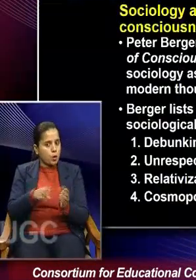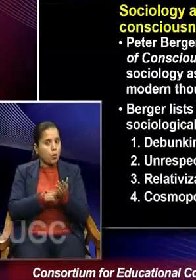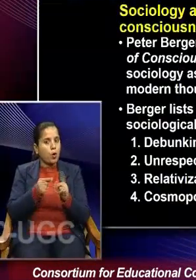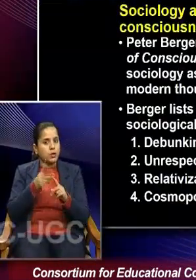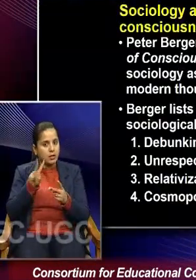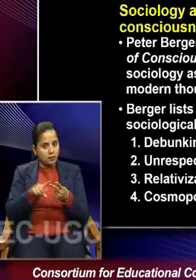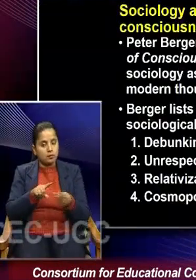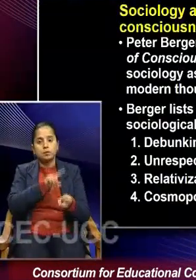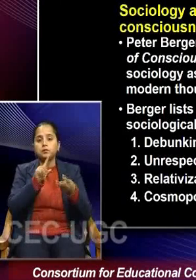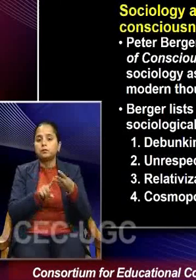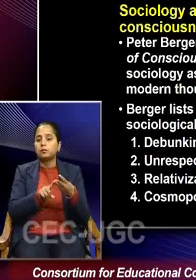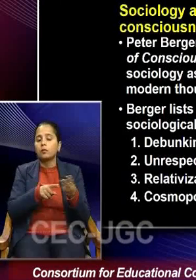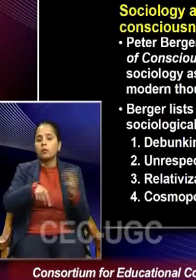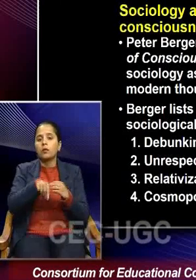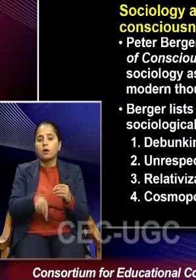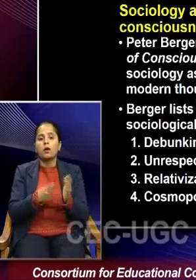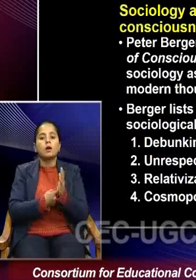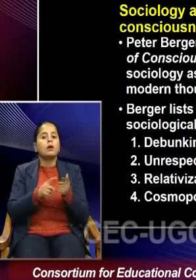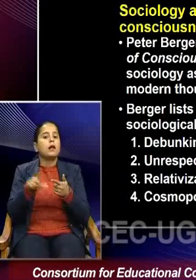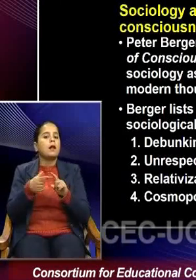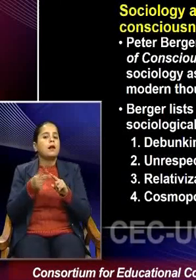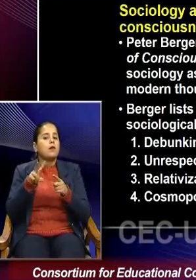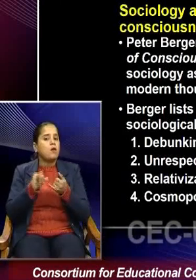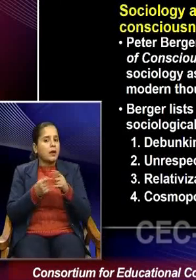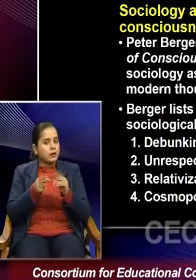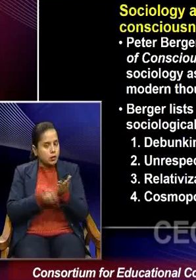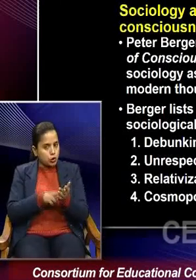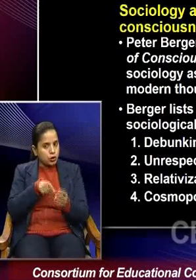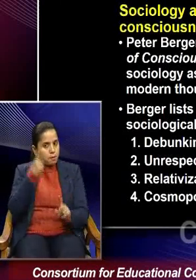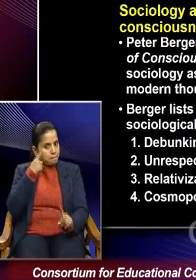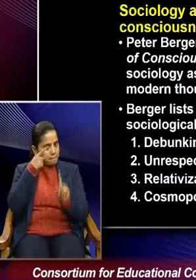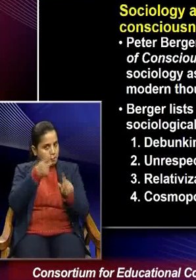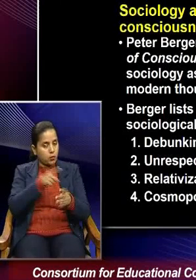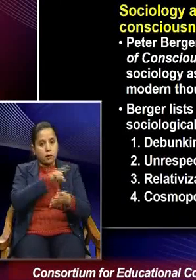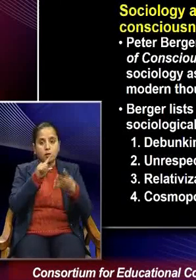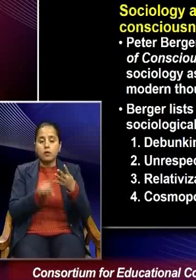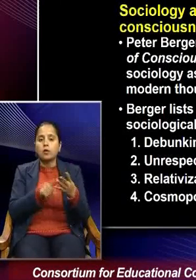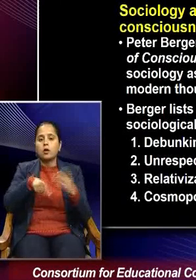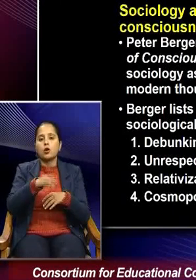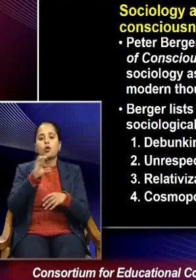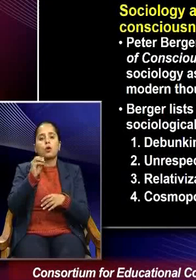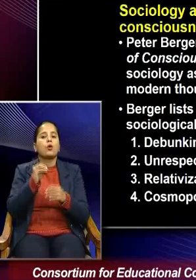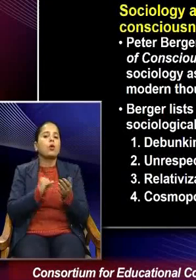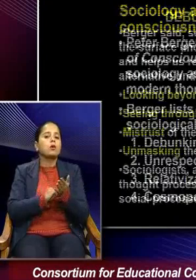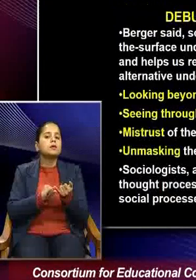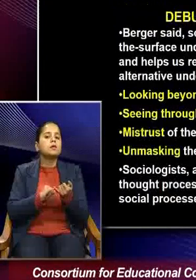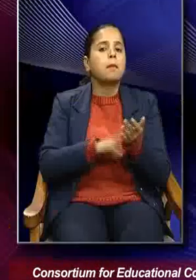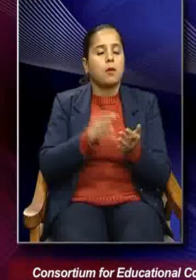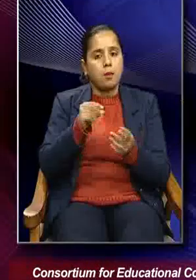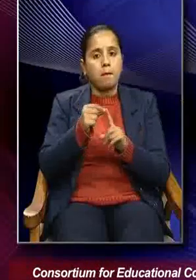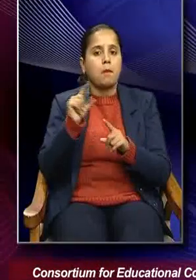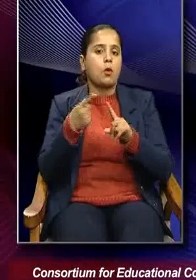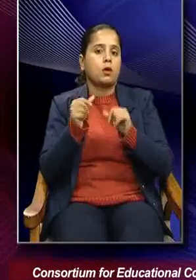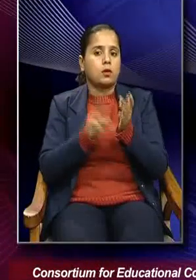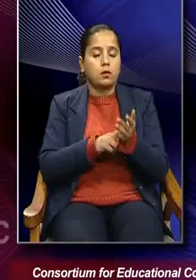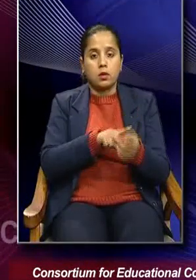Number three, relativization motive. And number four, cosmopolitan motive. The